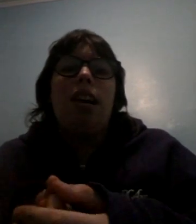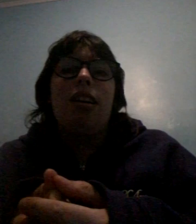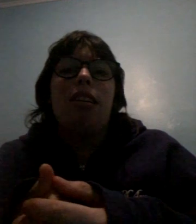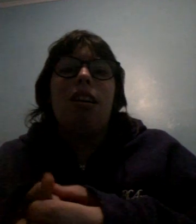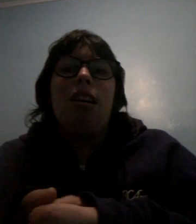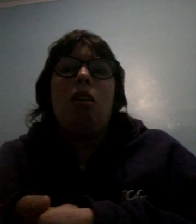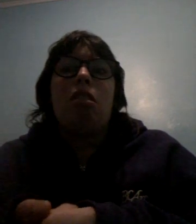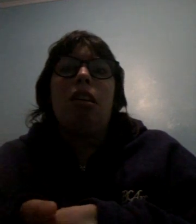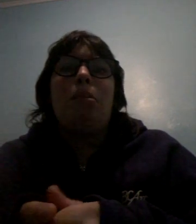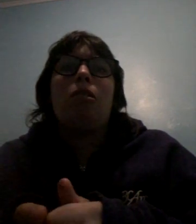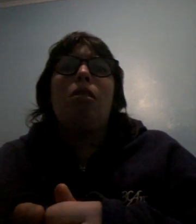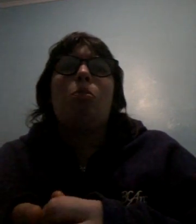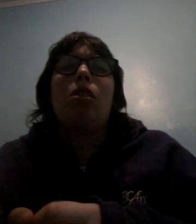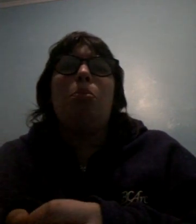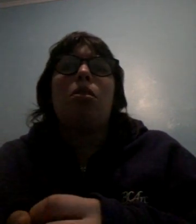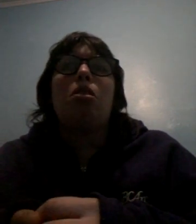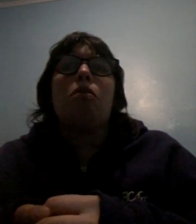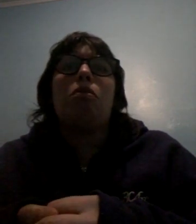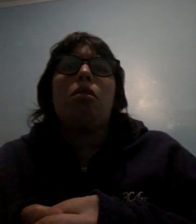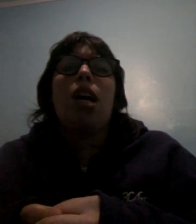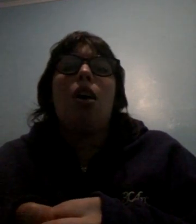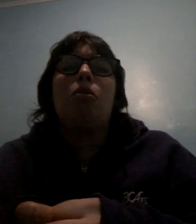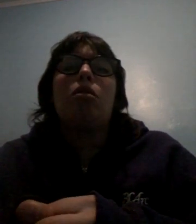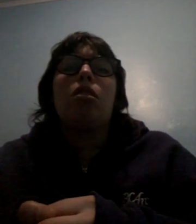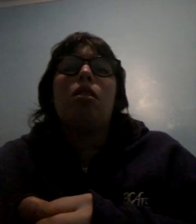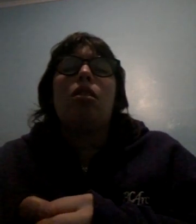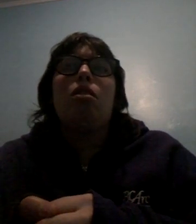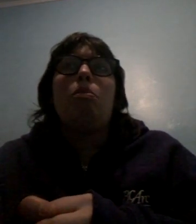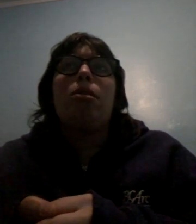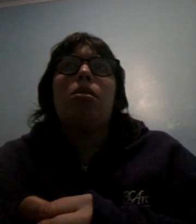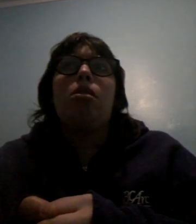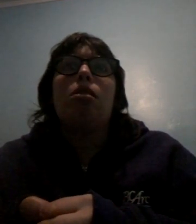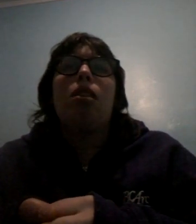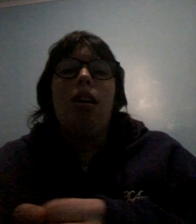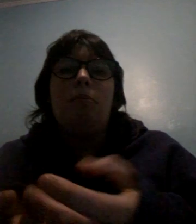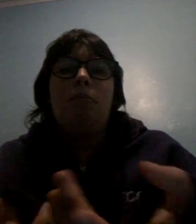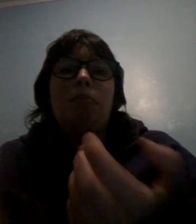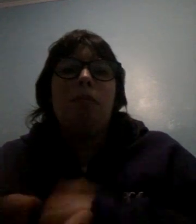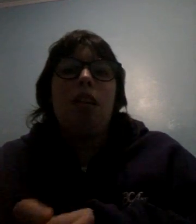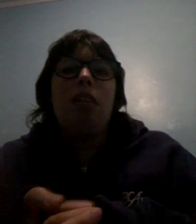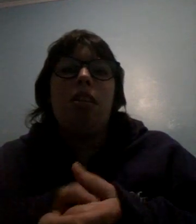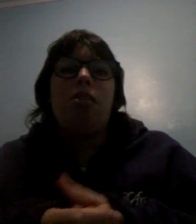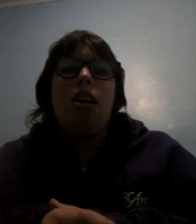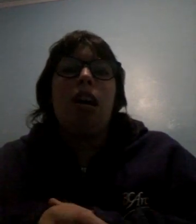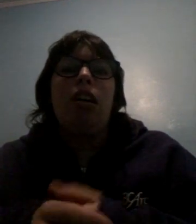that I go to the day program and depends of how busy I am and the days that I